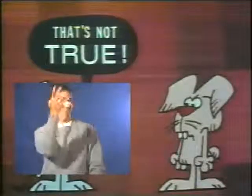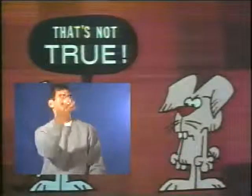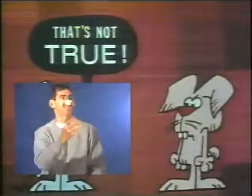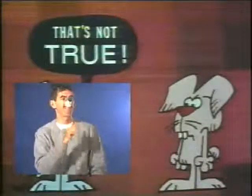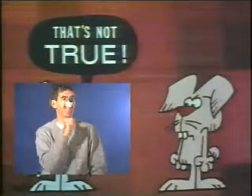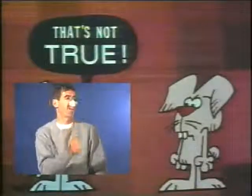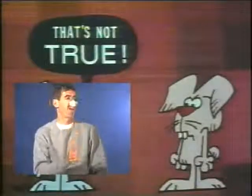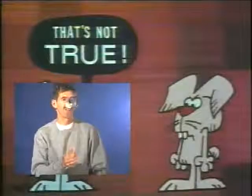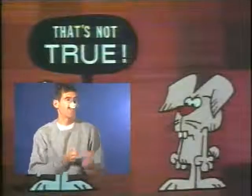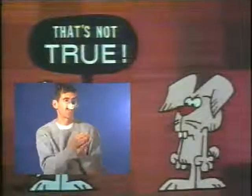That's not true.